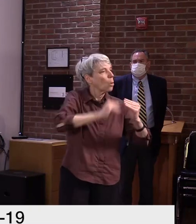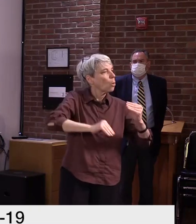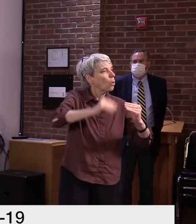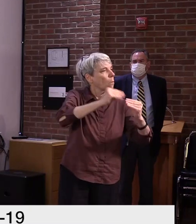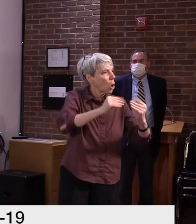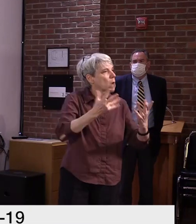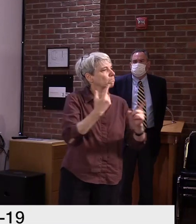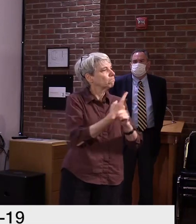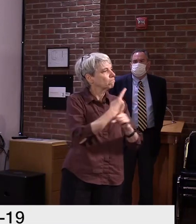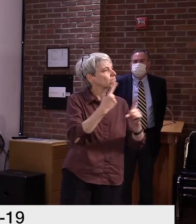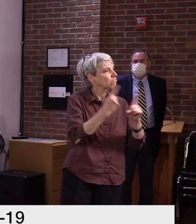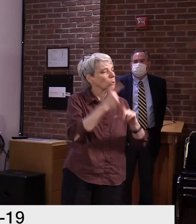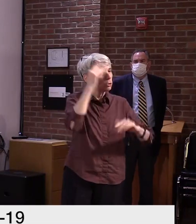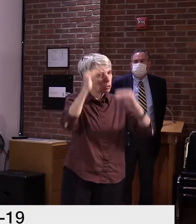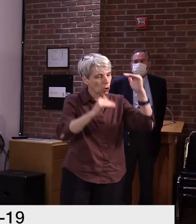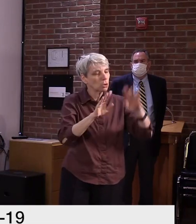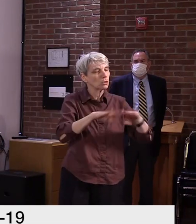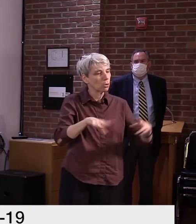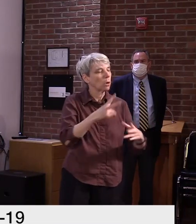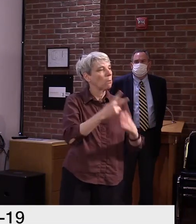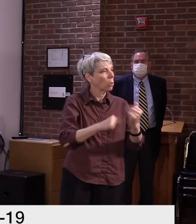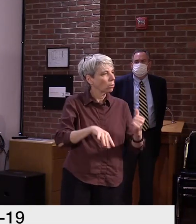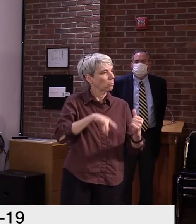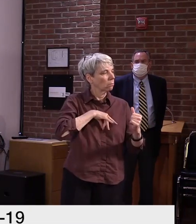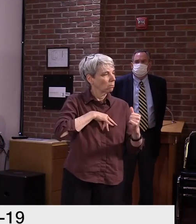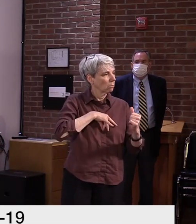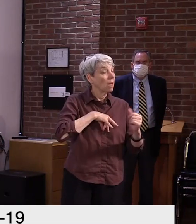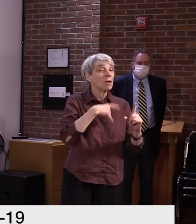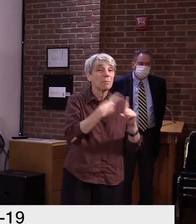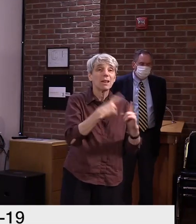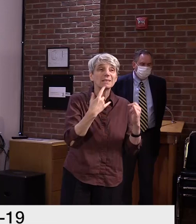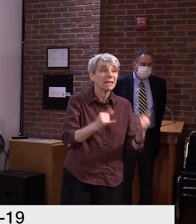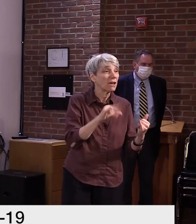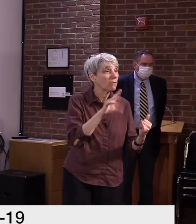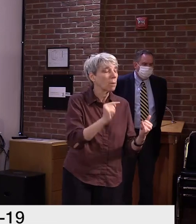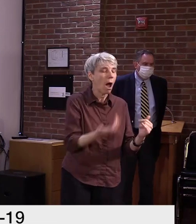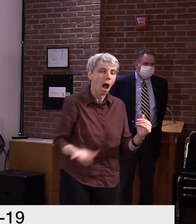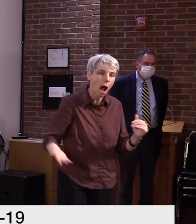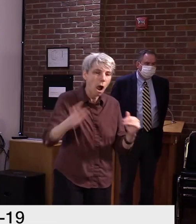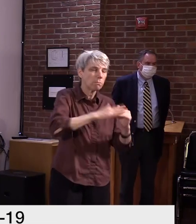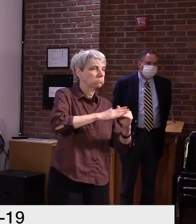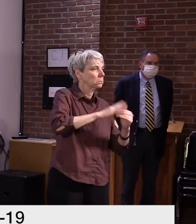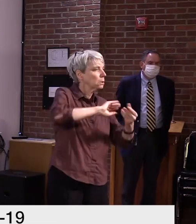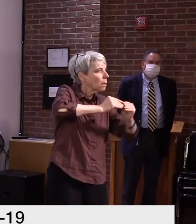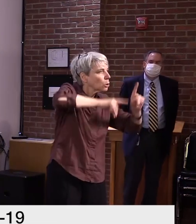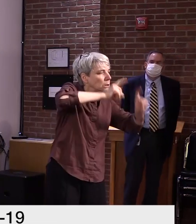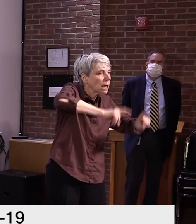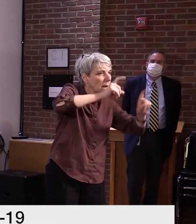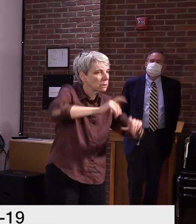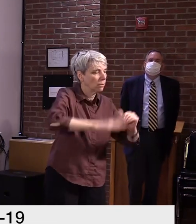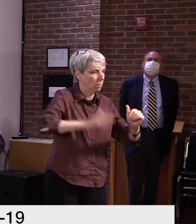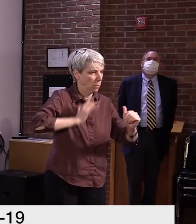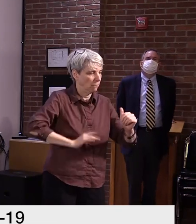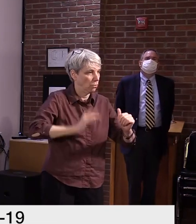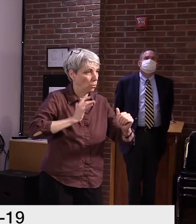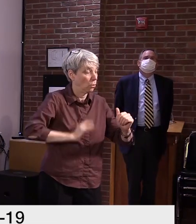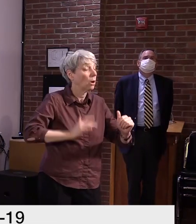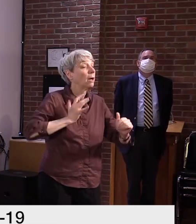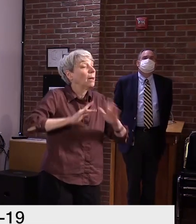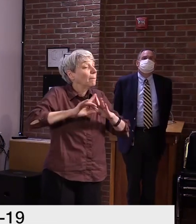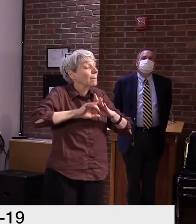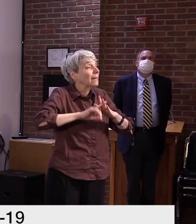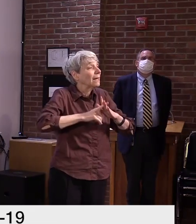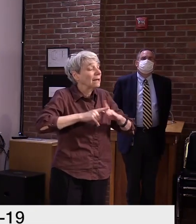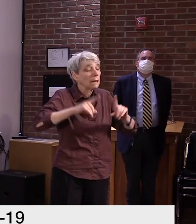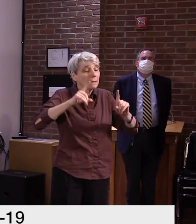We have testing available more broadly in Vermont than we did before. It's more accessible to children through